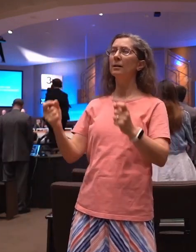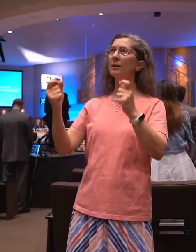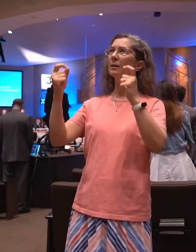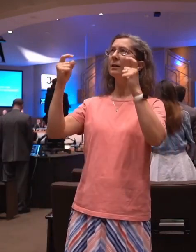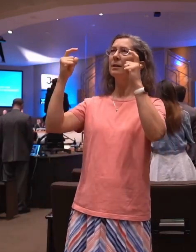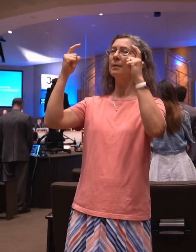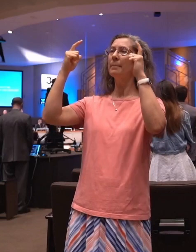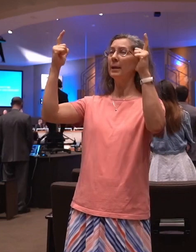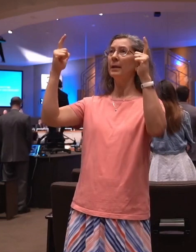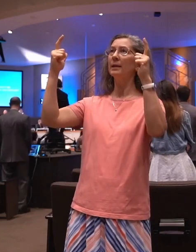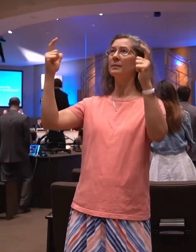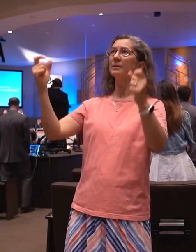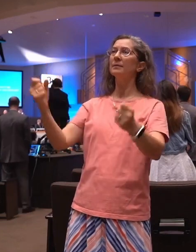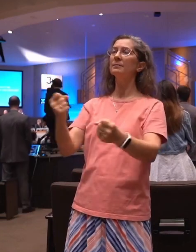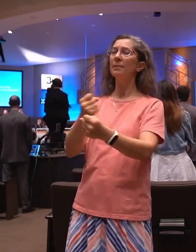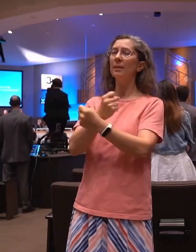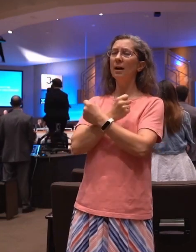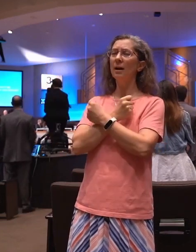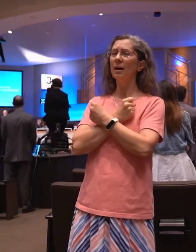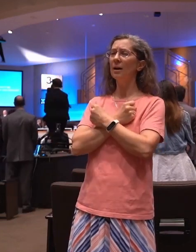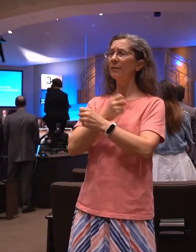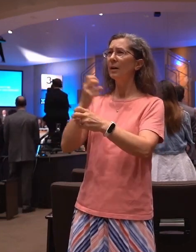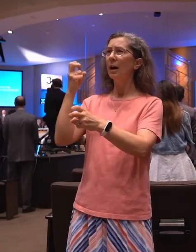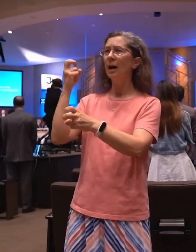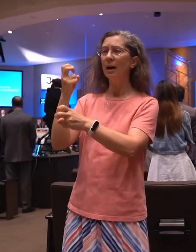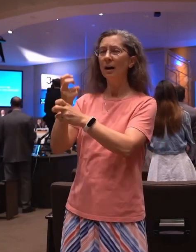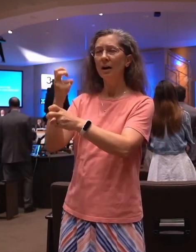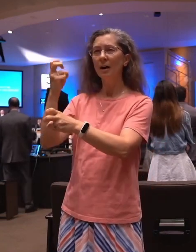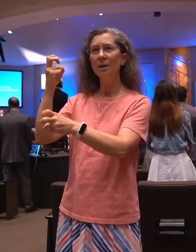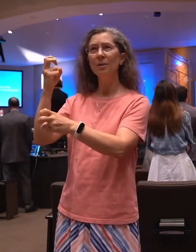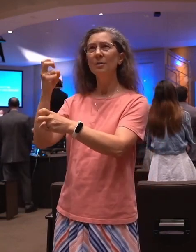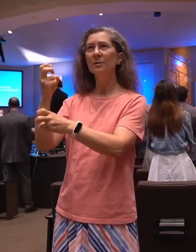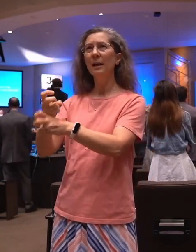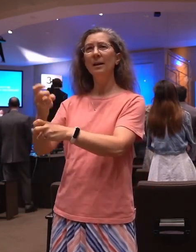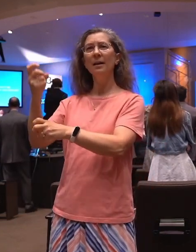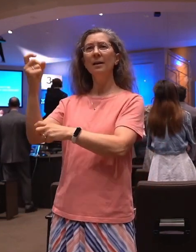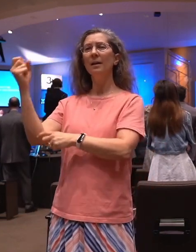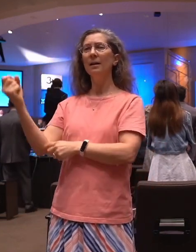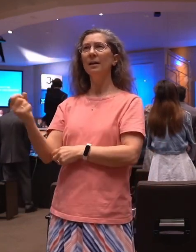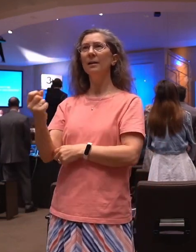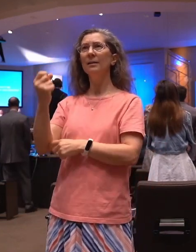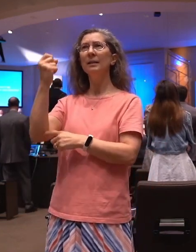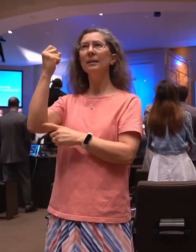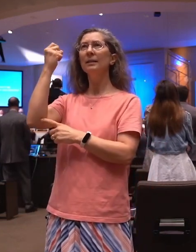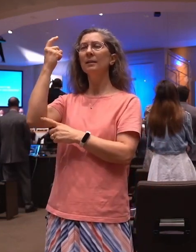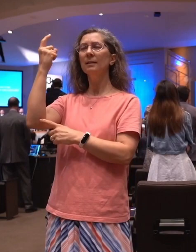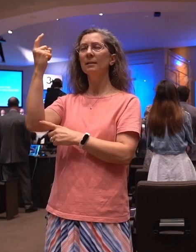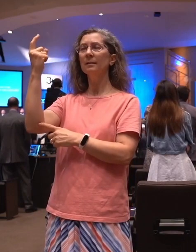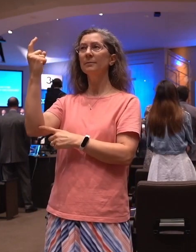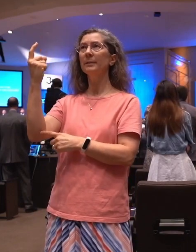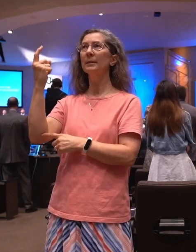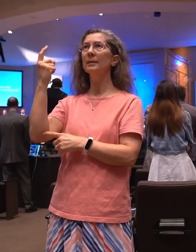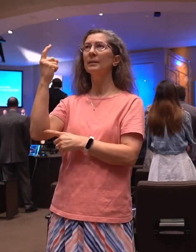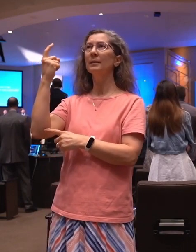Amazing love, how can it be